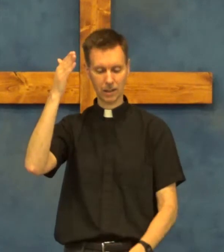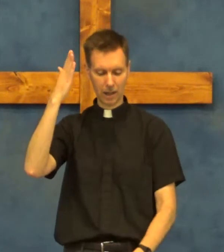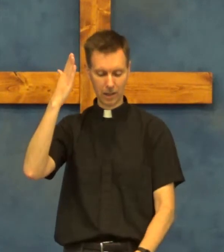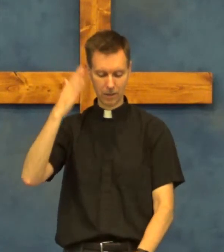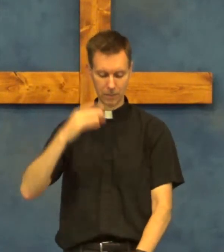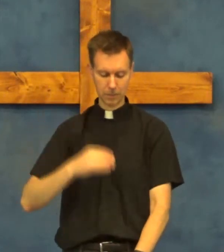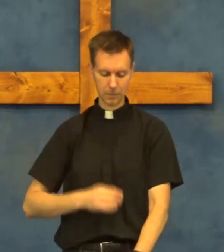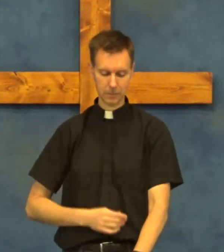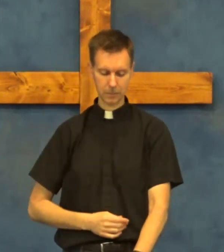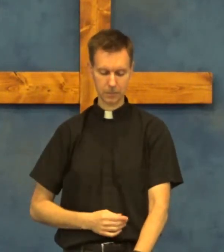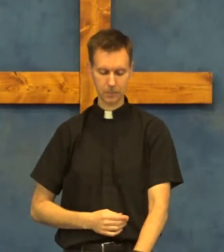God